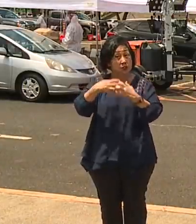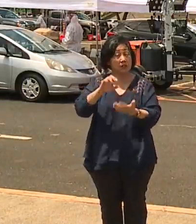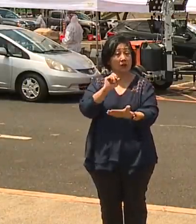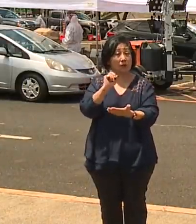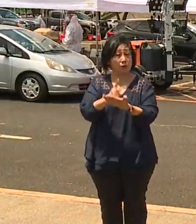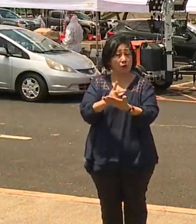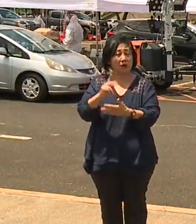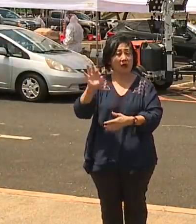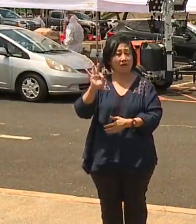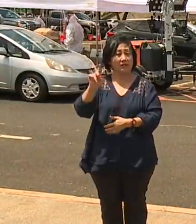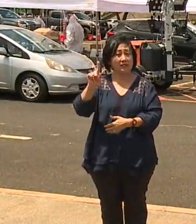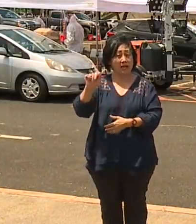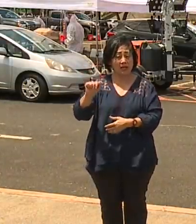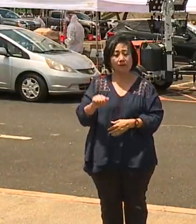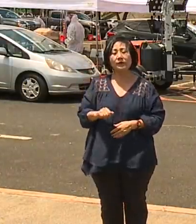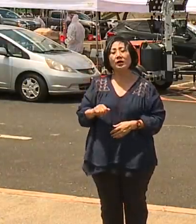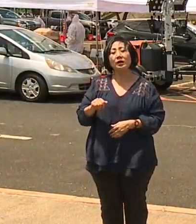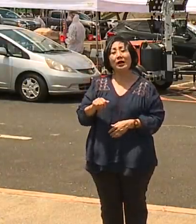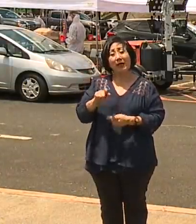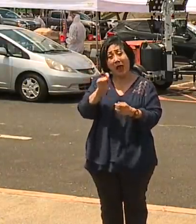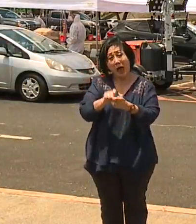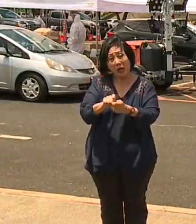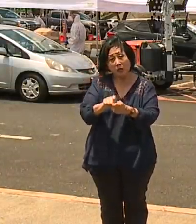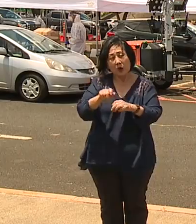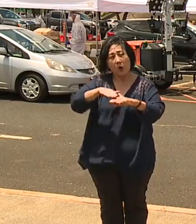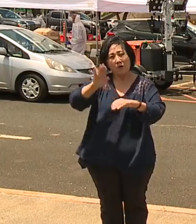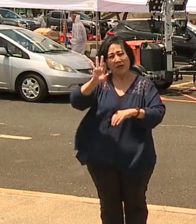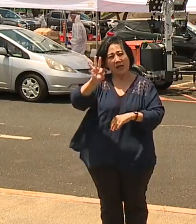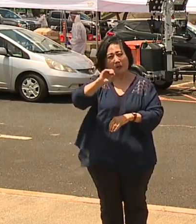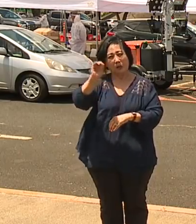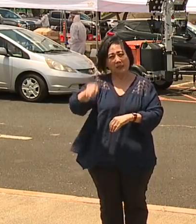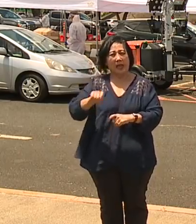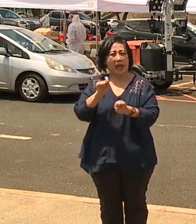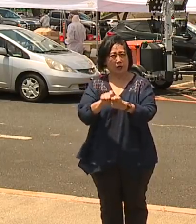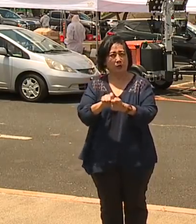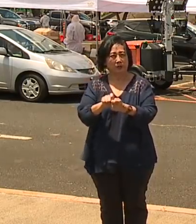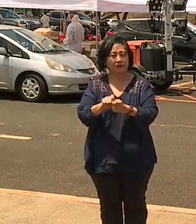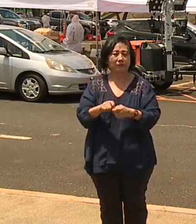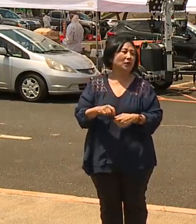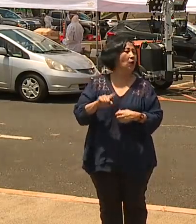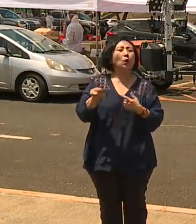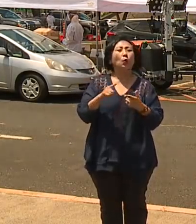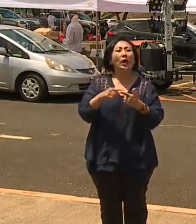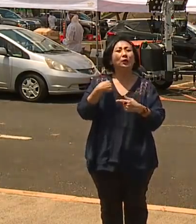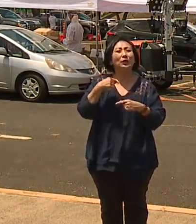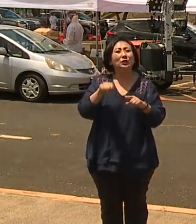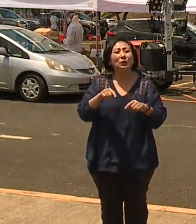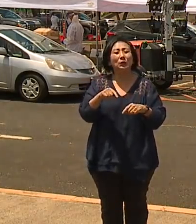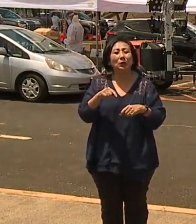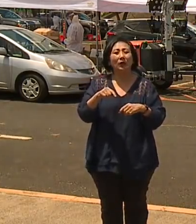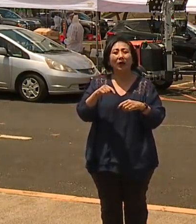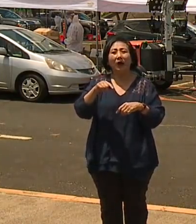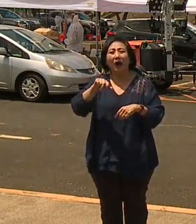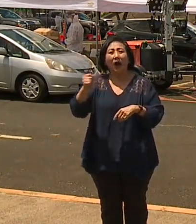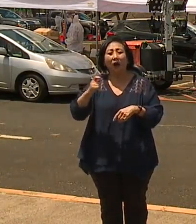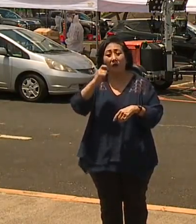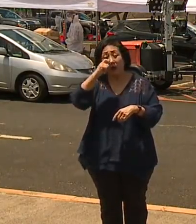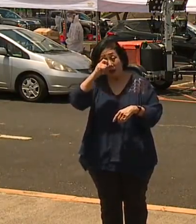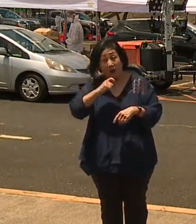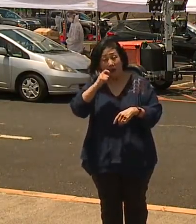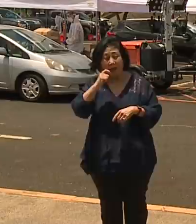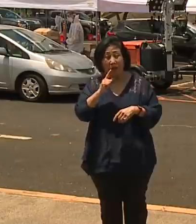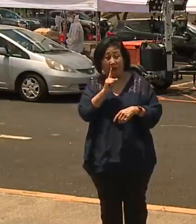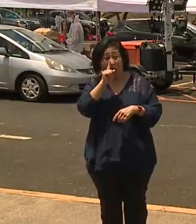the sensitivity of these tests is greater than 90%. Even when we do the nary swab, that's been shown by the